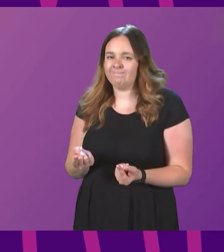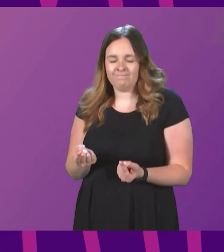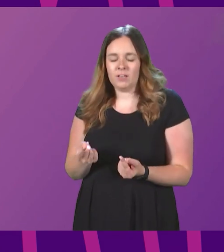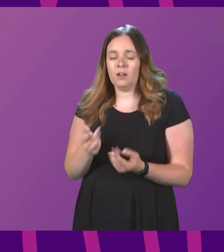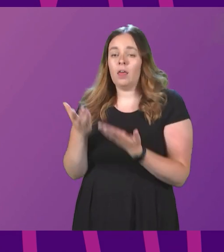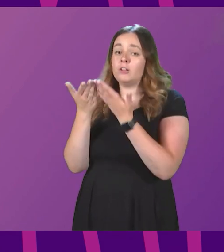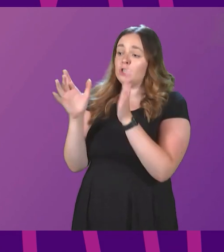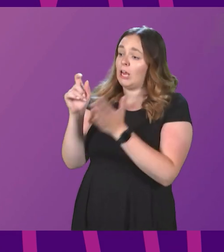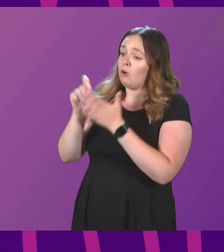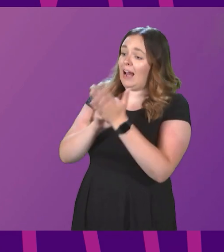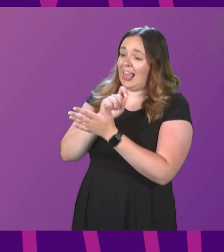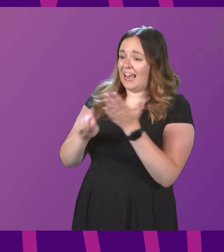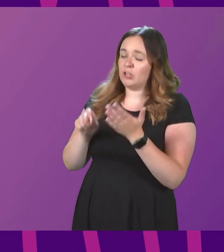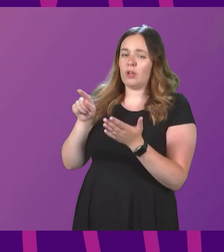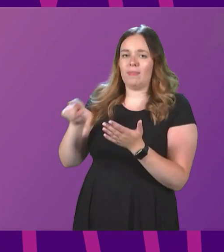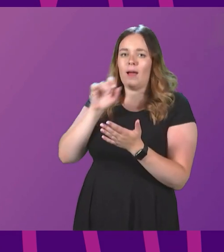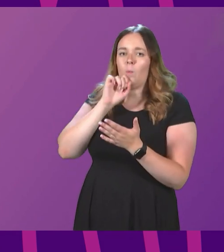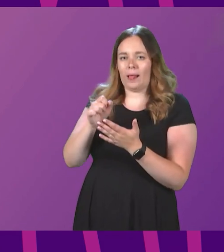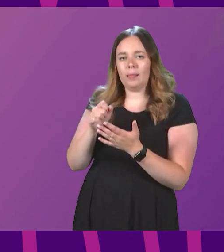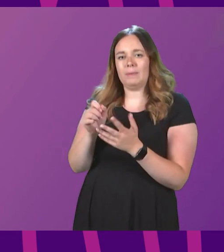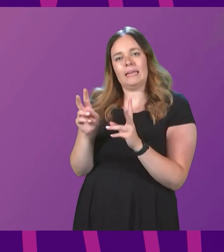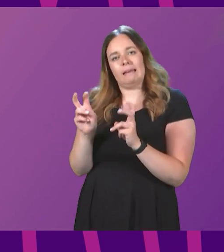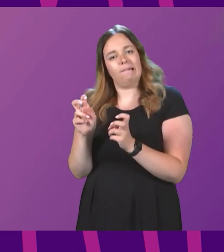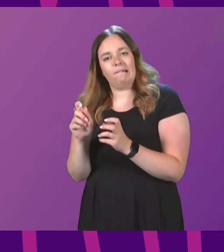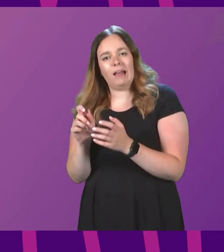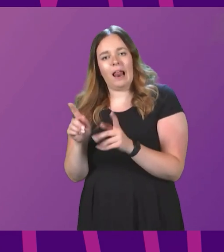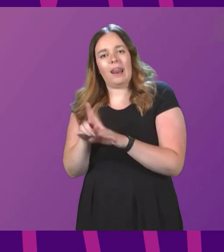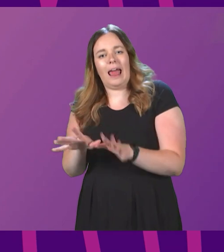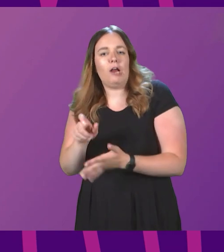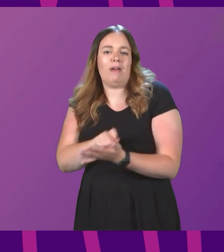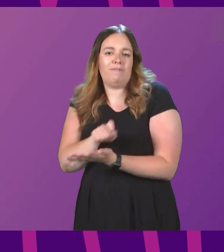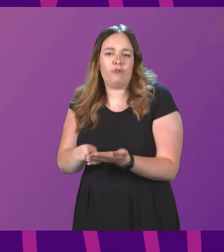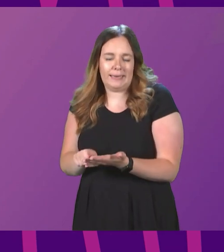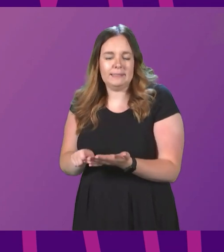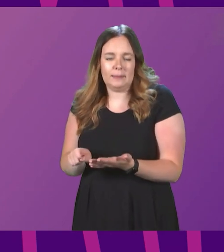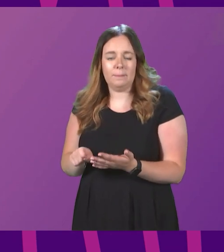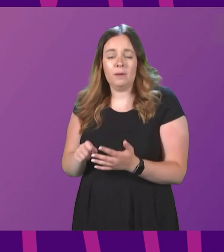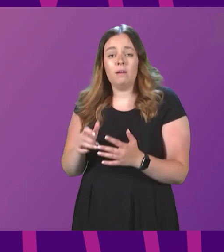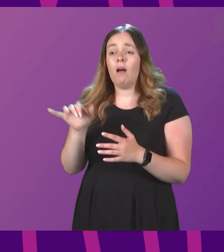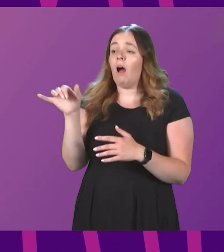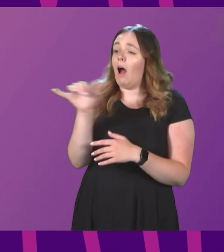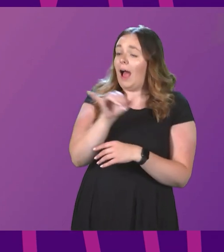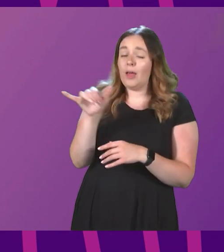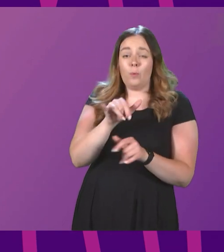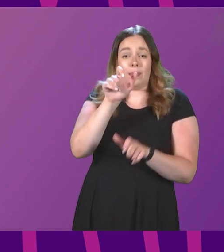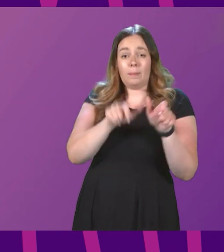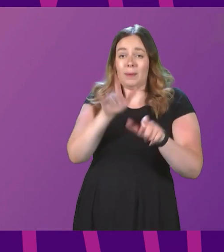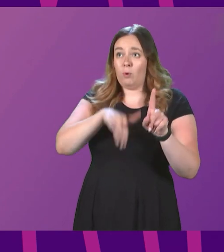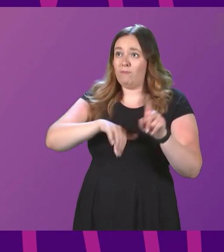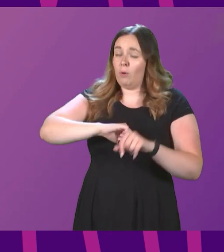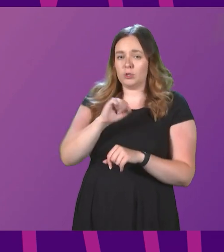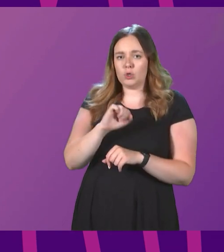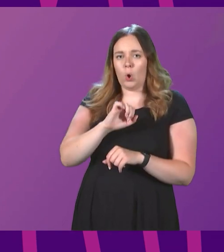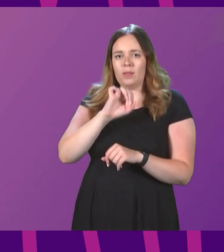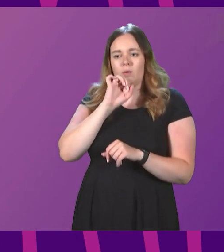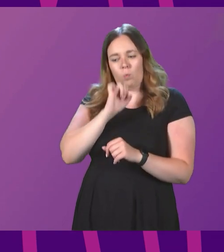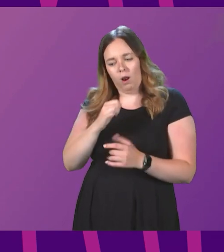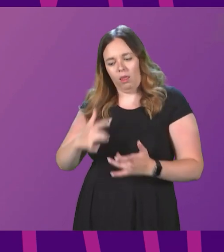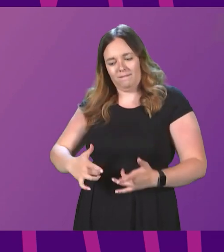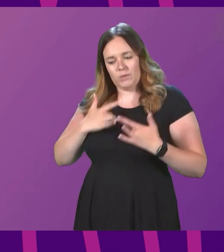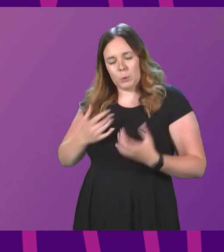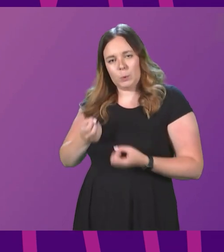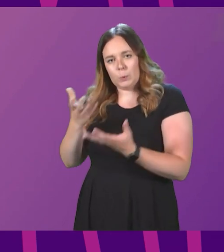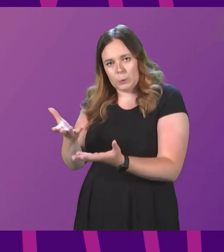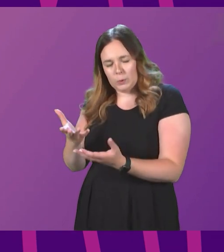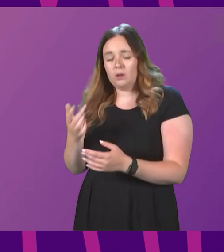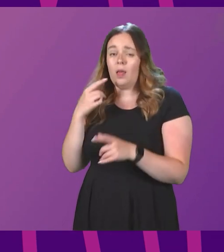election will be a de facto referendum. Either way, the people of Scotland will have their say. Standing officer,